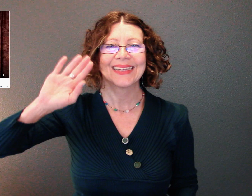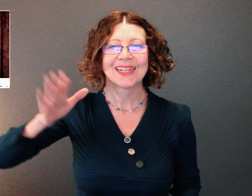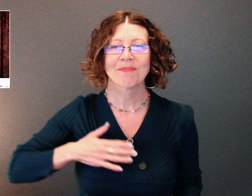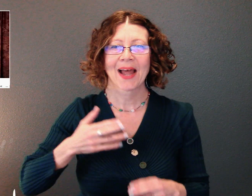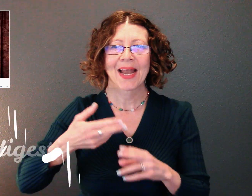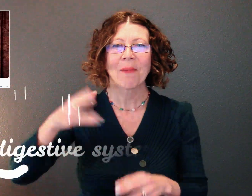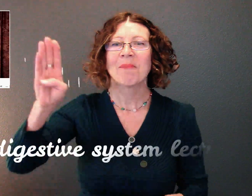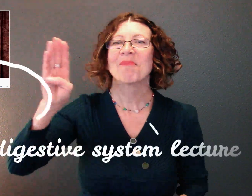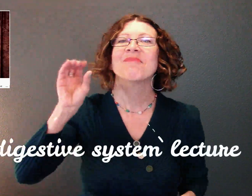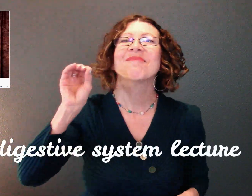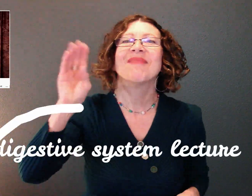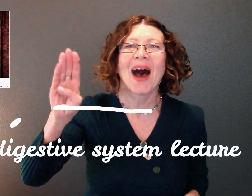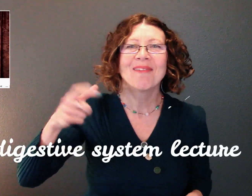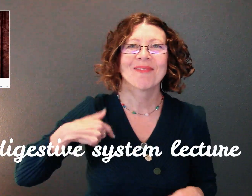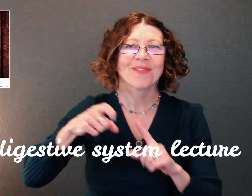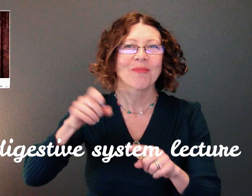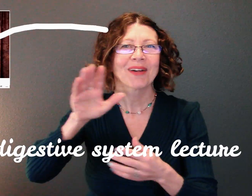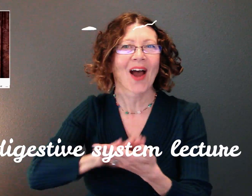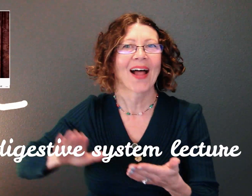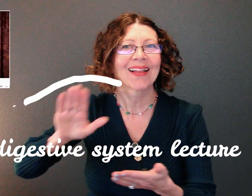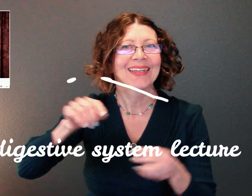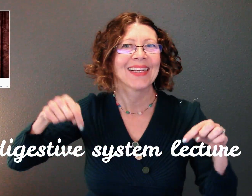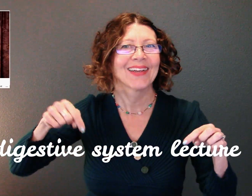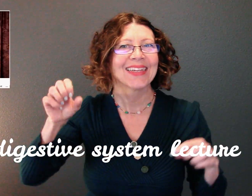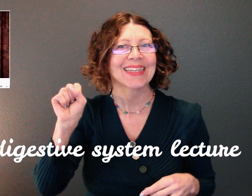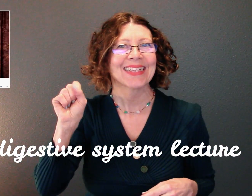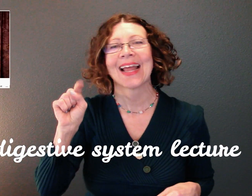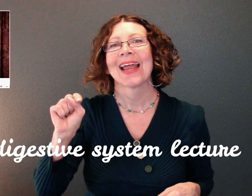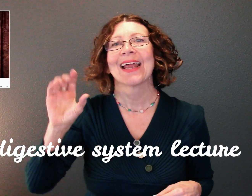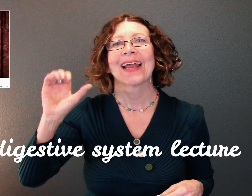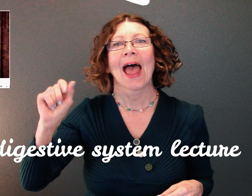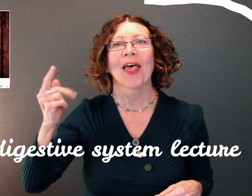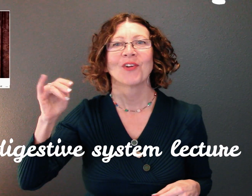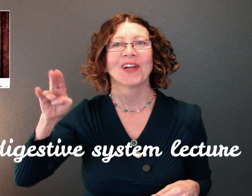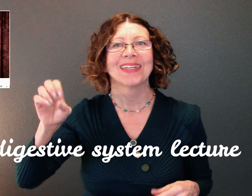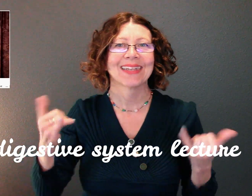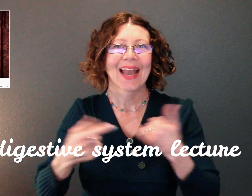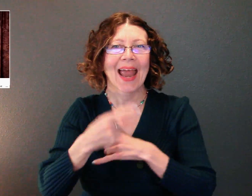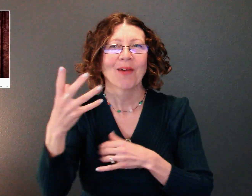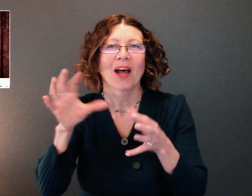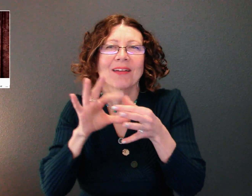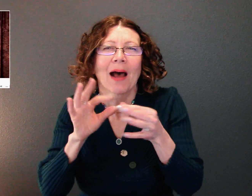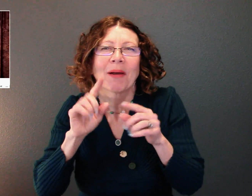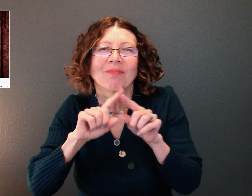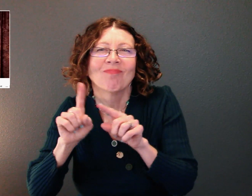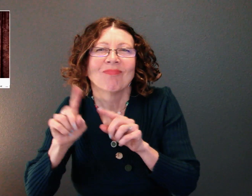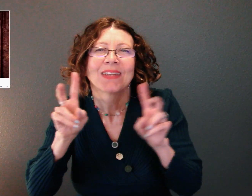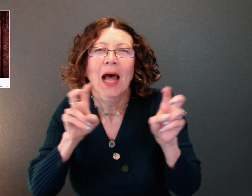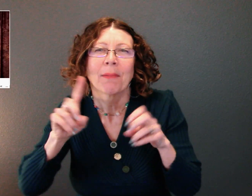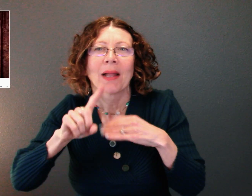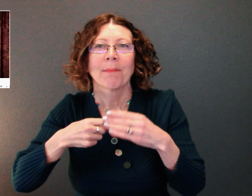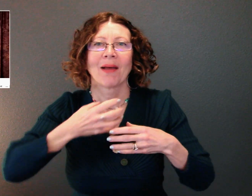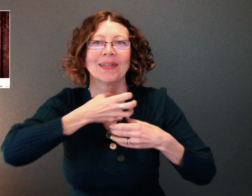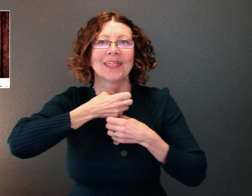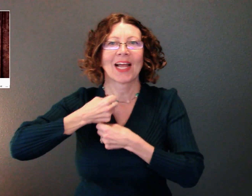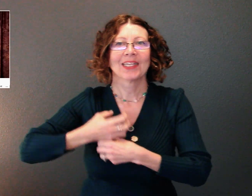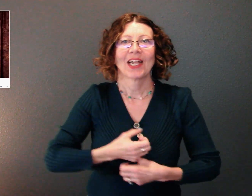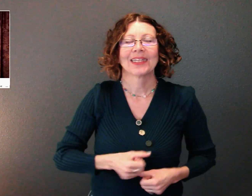Hello, my name is Paul Butnow. I'm from the College of St. Catharines. Today I'm going to talk to you about selective topics concerning the digestive